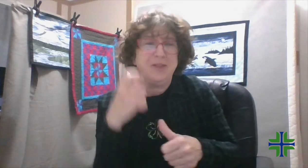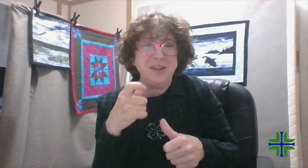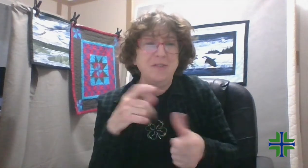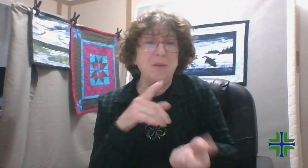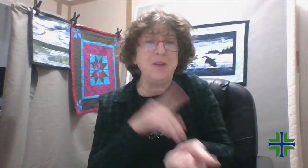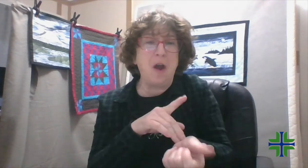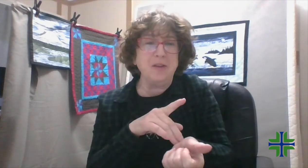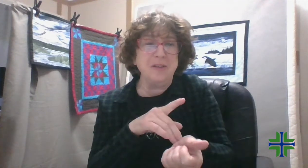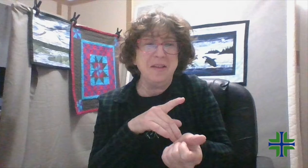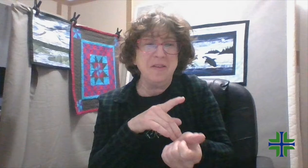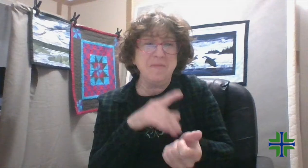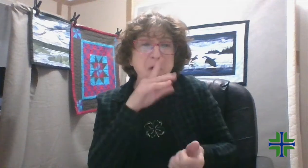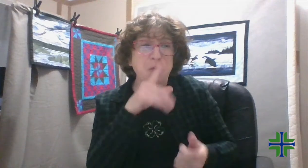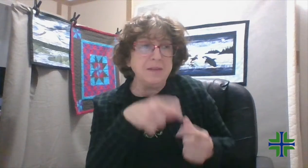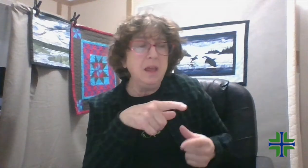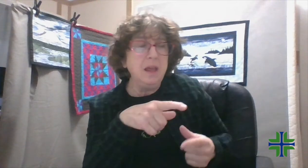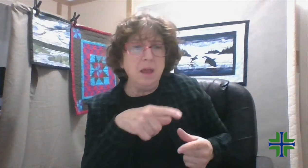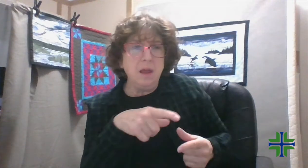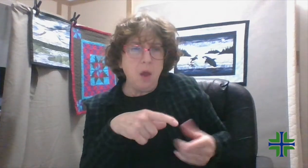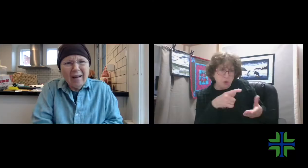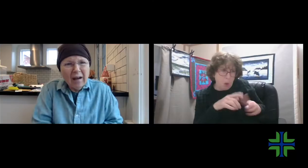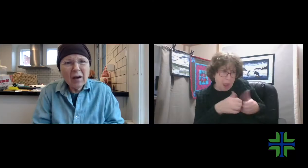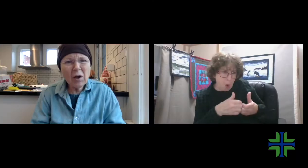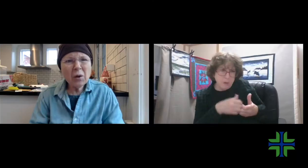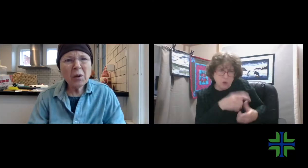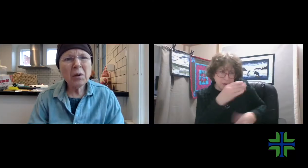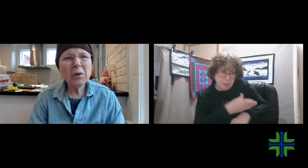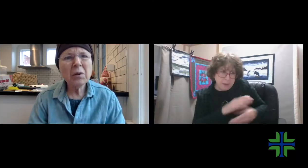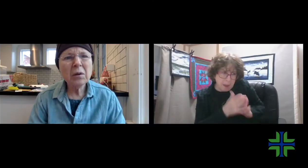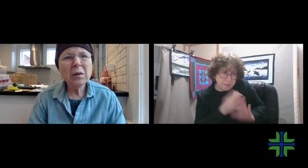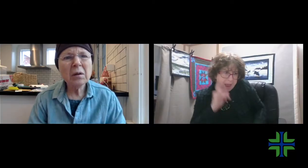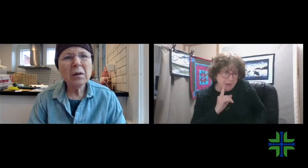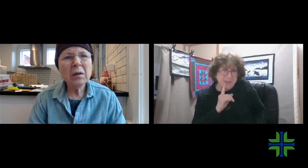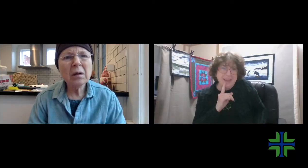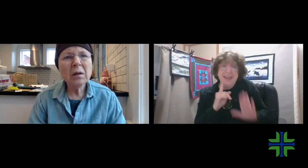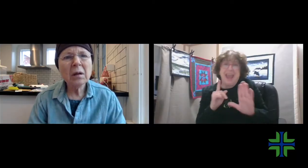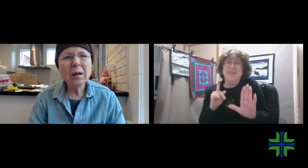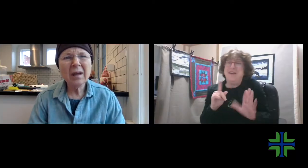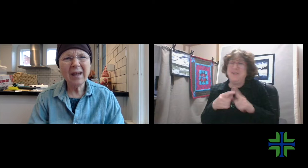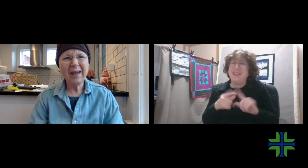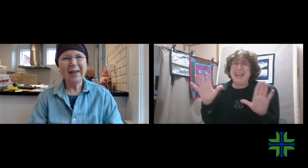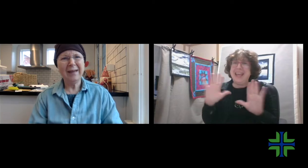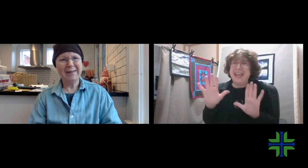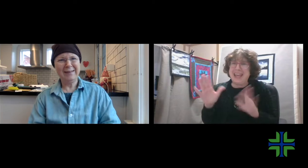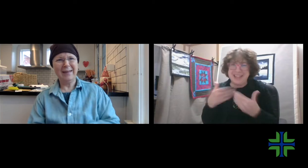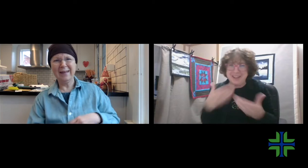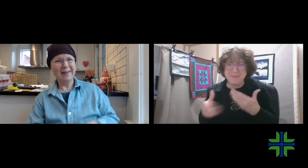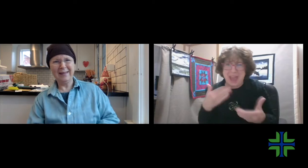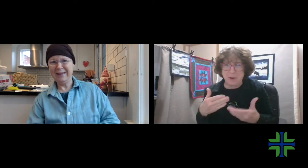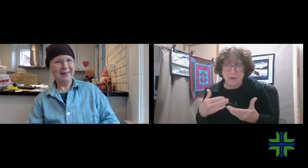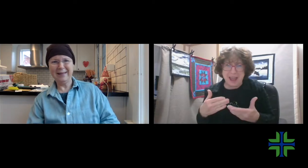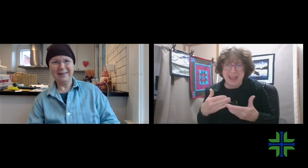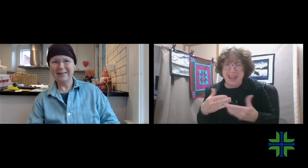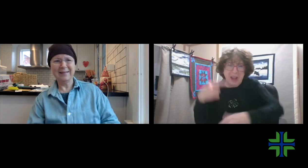first question from the doctor's mouth was, so how did your son become Deaf? And my friend's like, it